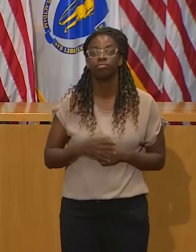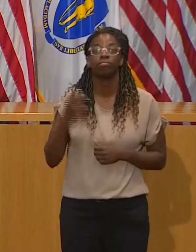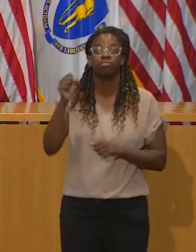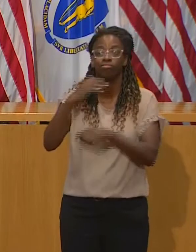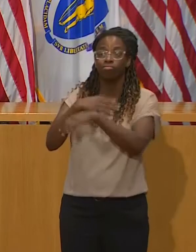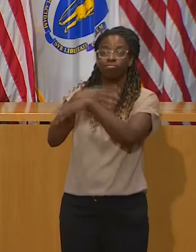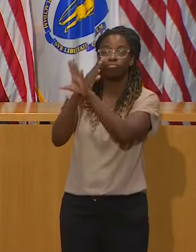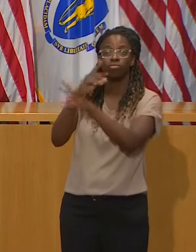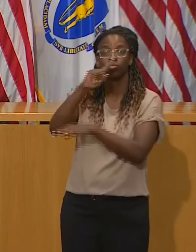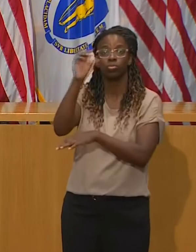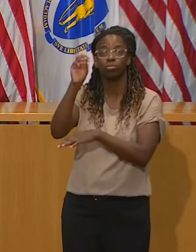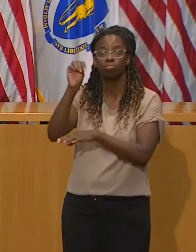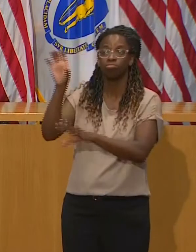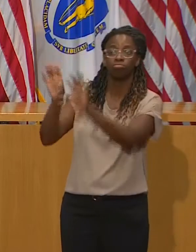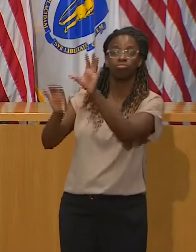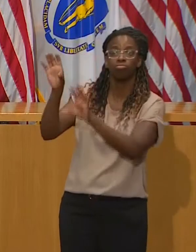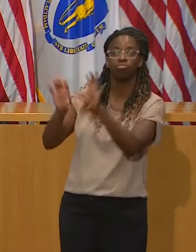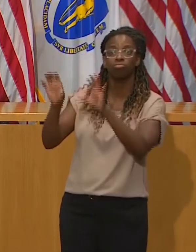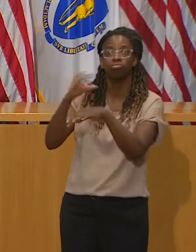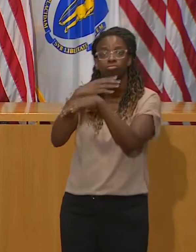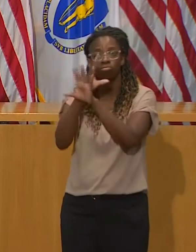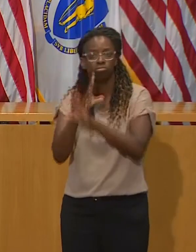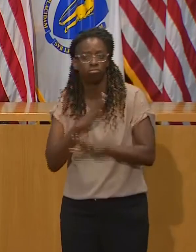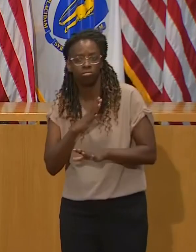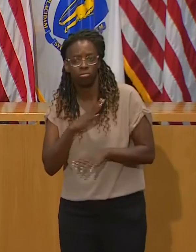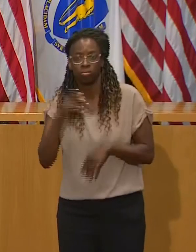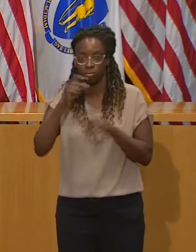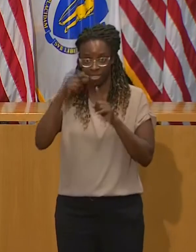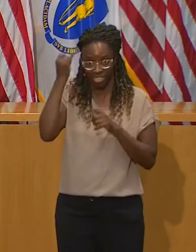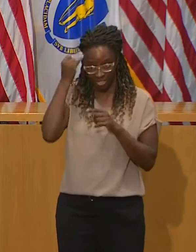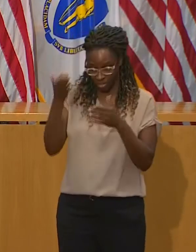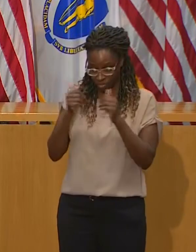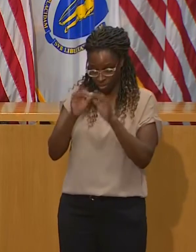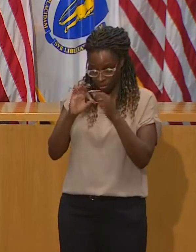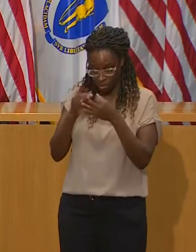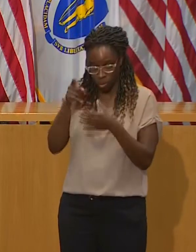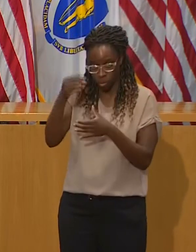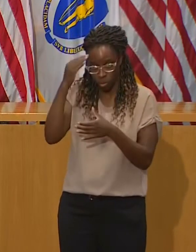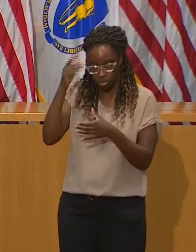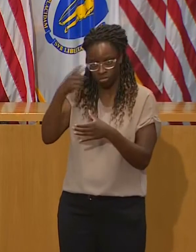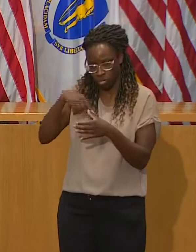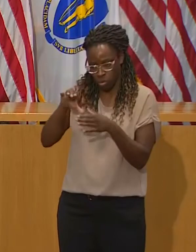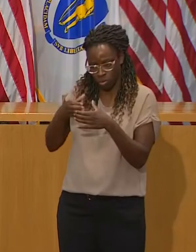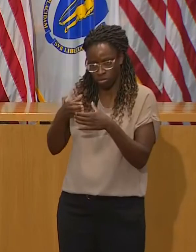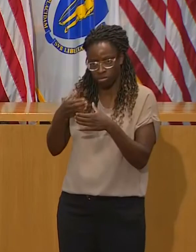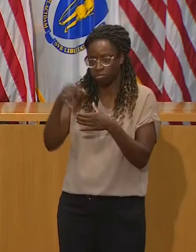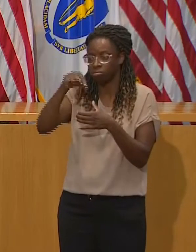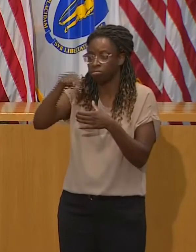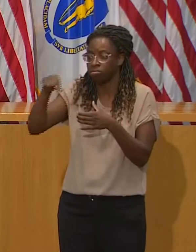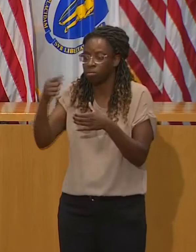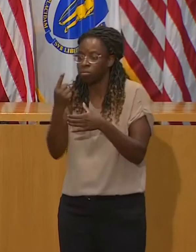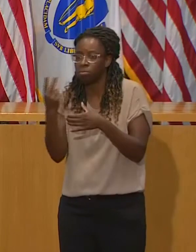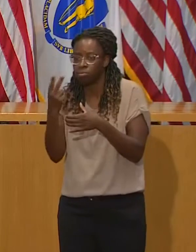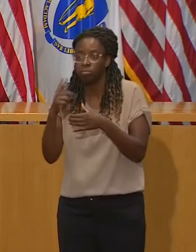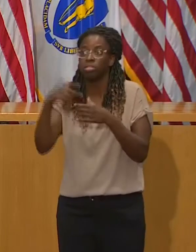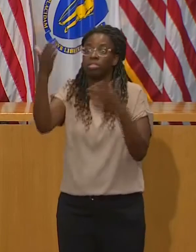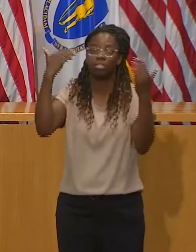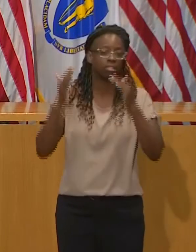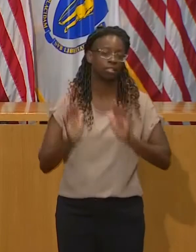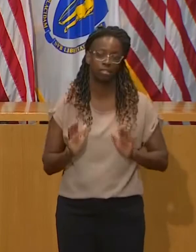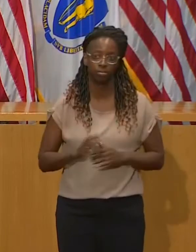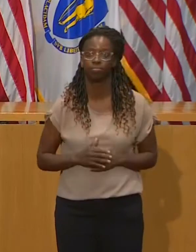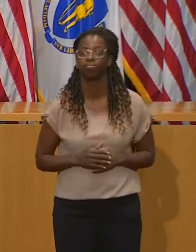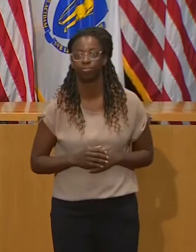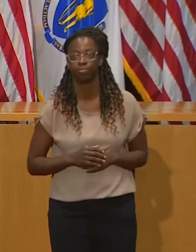people do decide to gather with family members outside their household, the Department of Public Health recommends limiting guests as much as